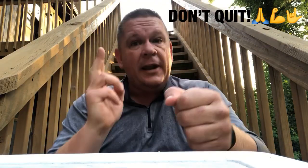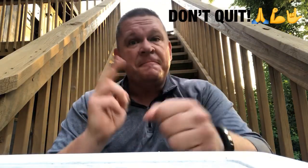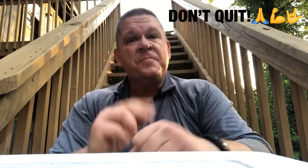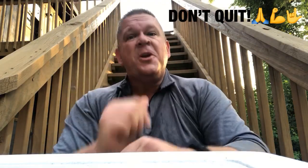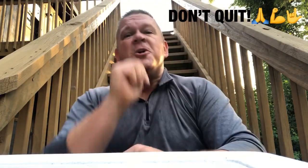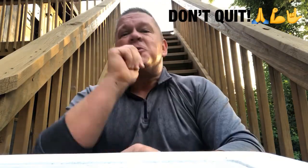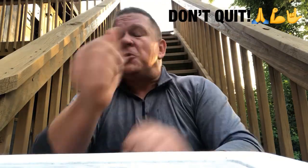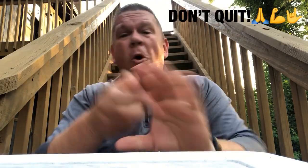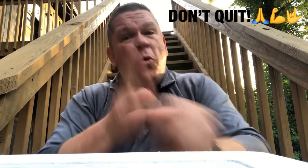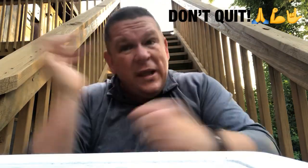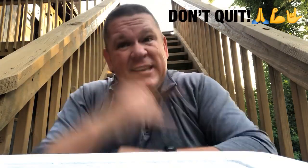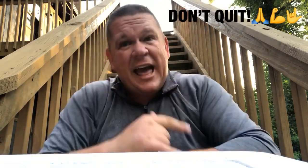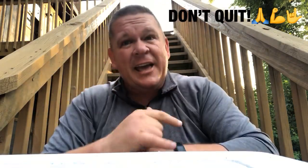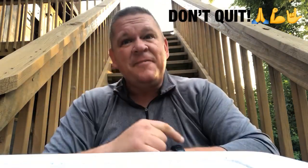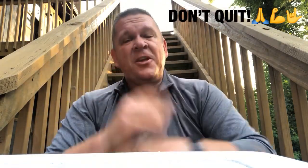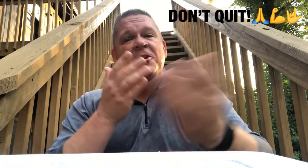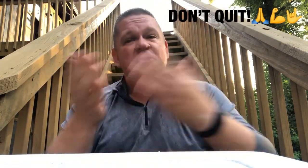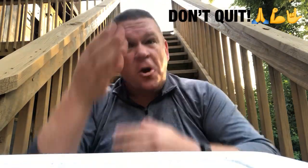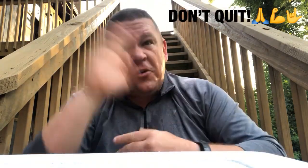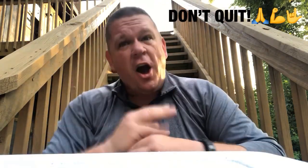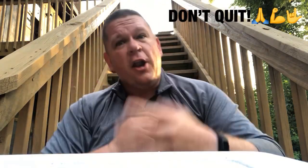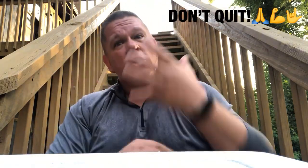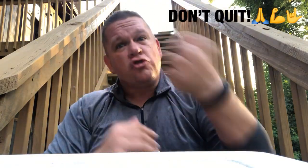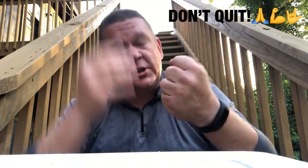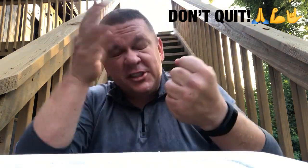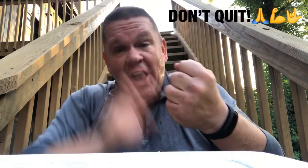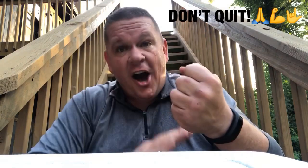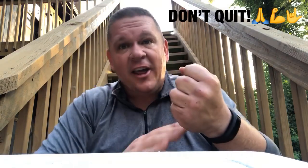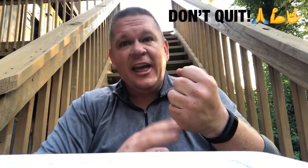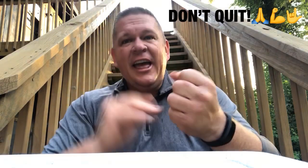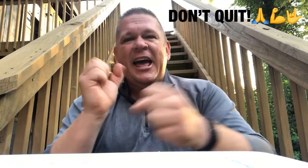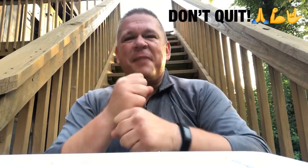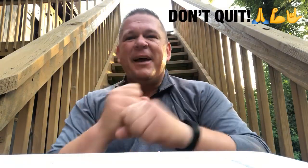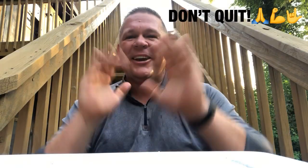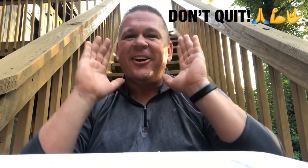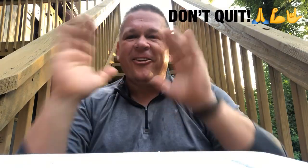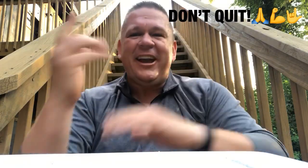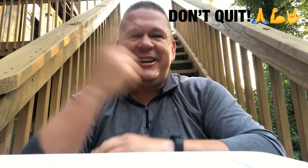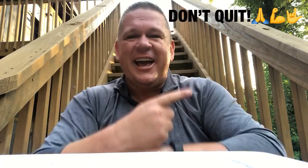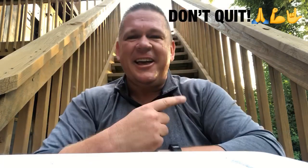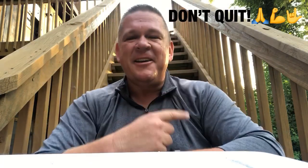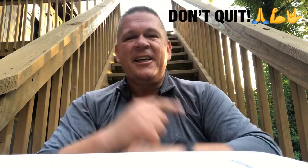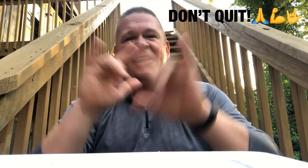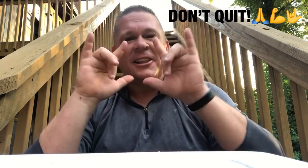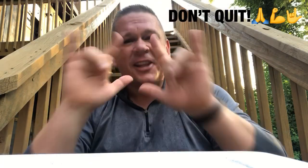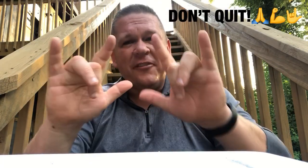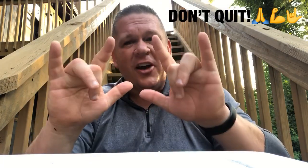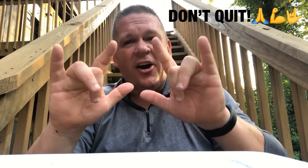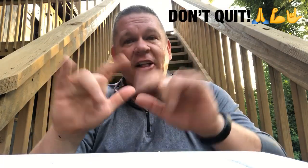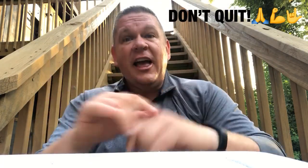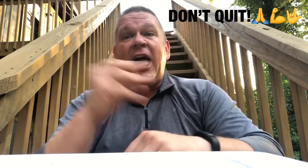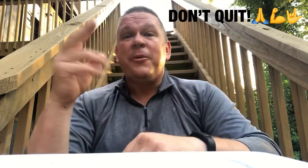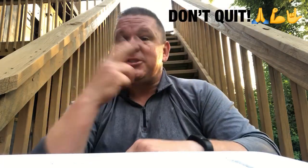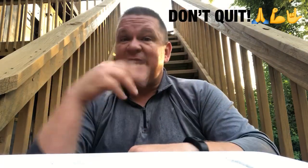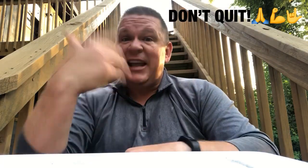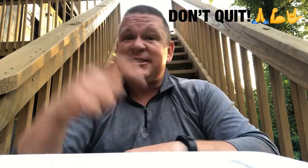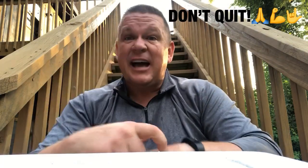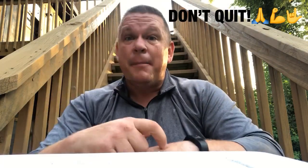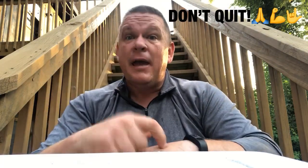so don't quit today serve god trust god and make it a great day love y'all and we'll see you next time